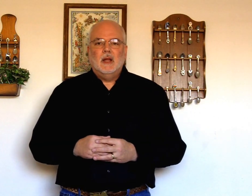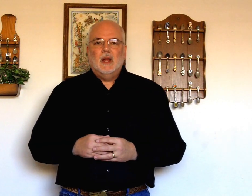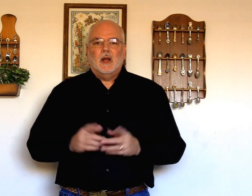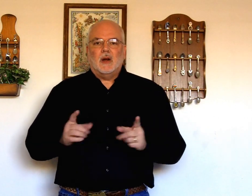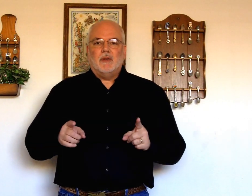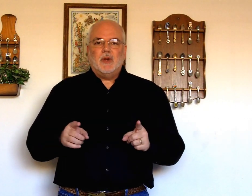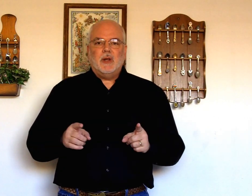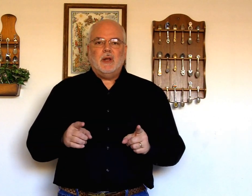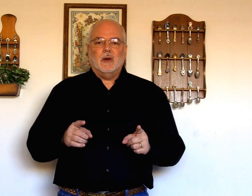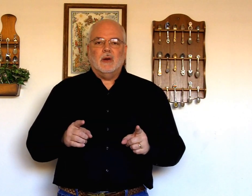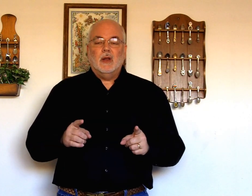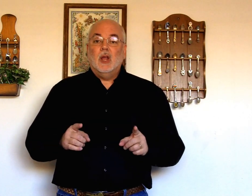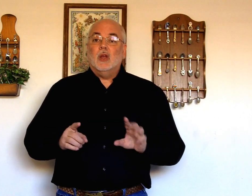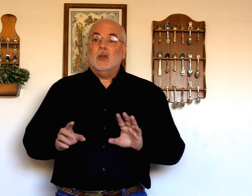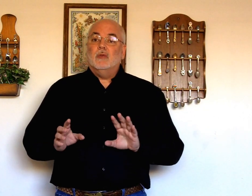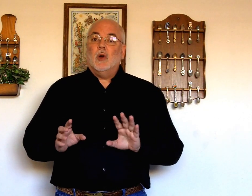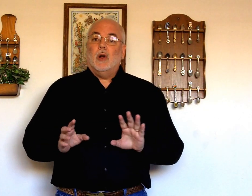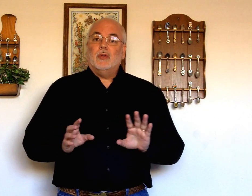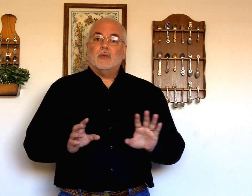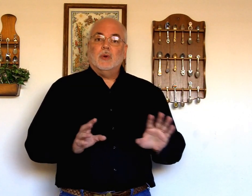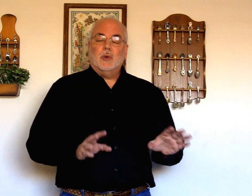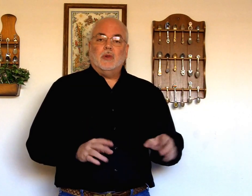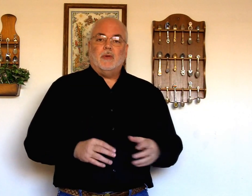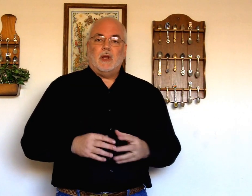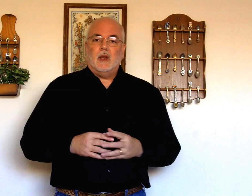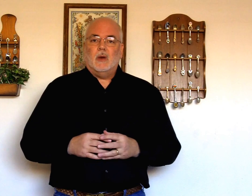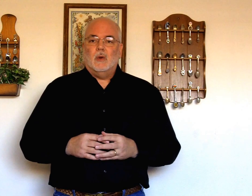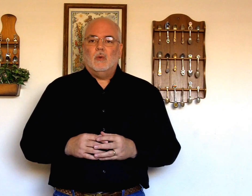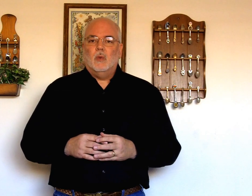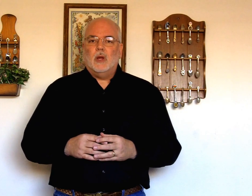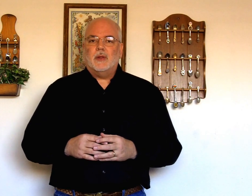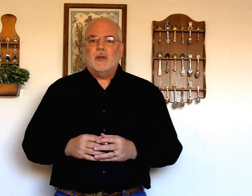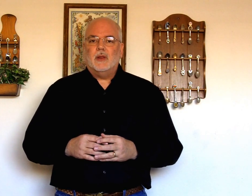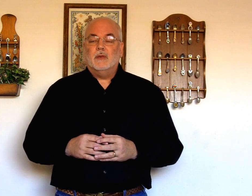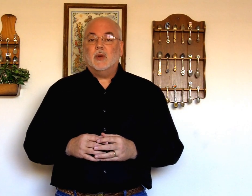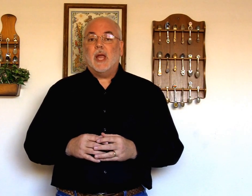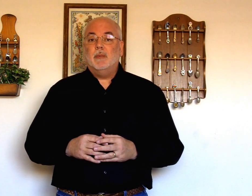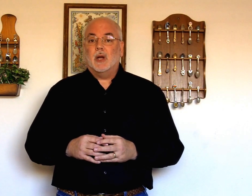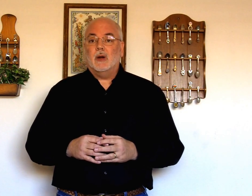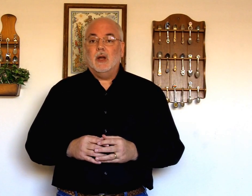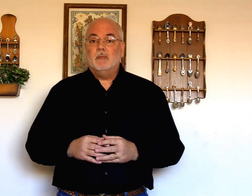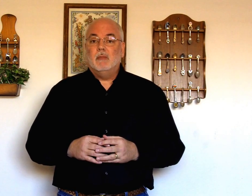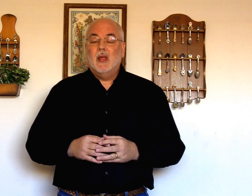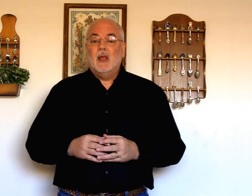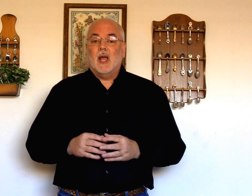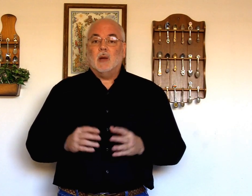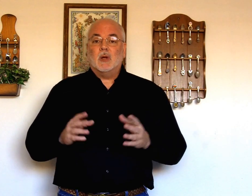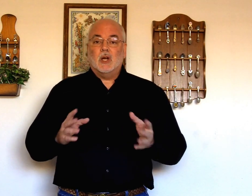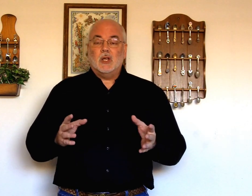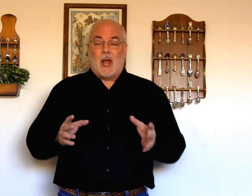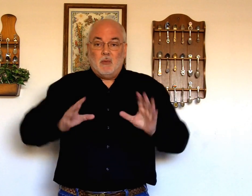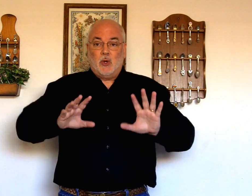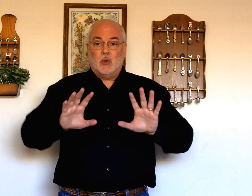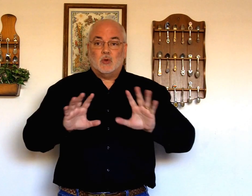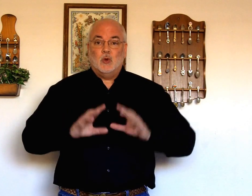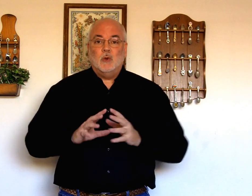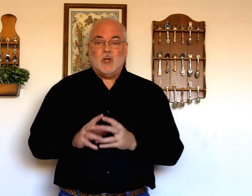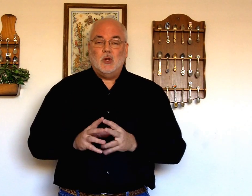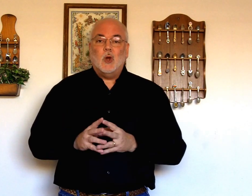Alright, if you're here, you've gone through the video with the vocabulary. I'm going to assume that you know